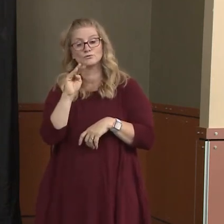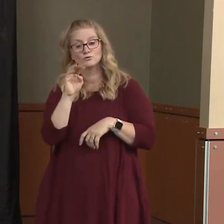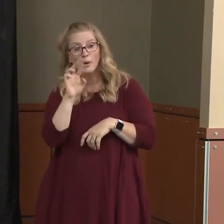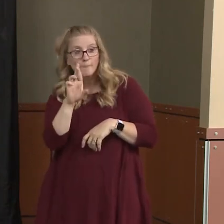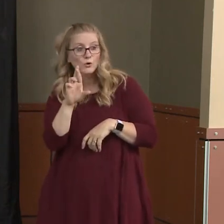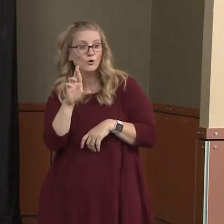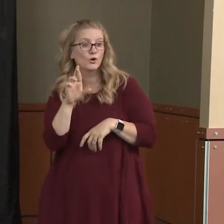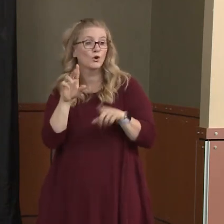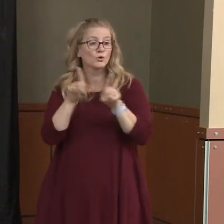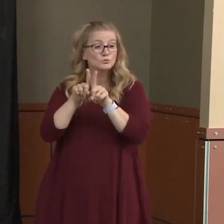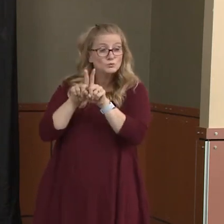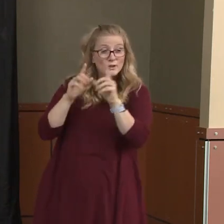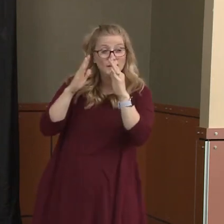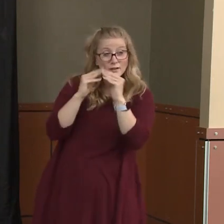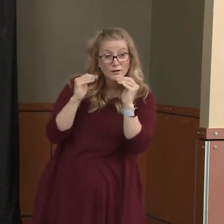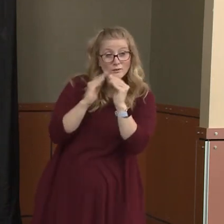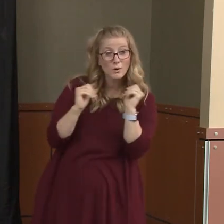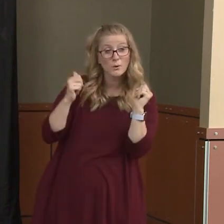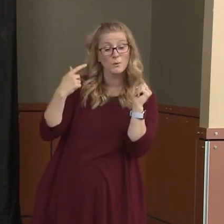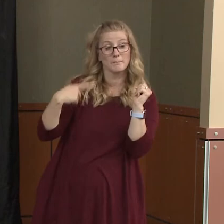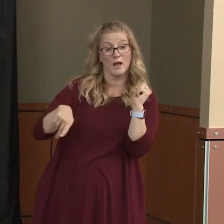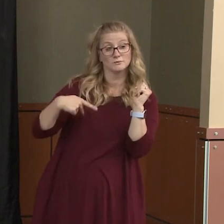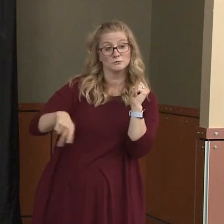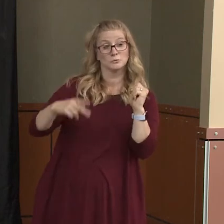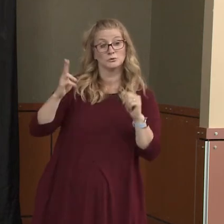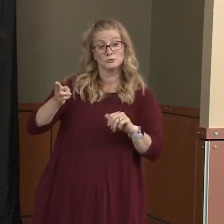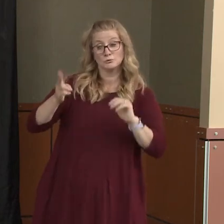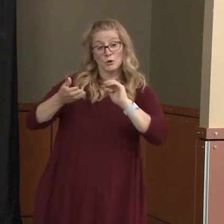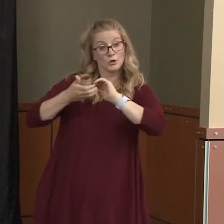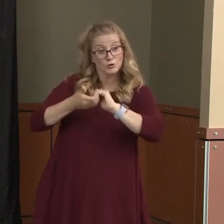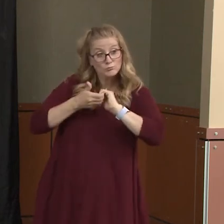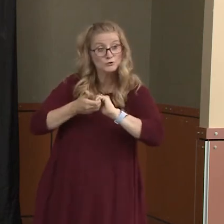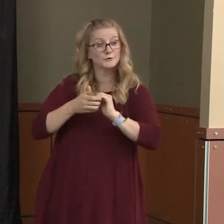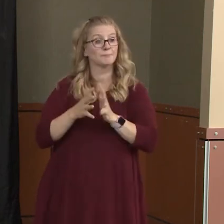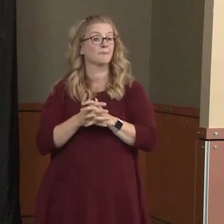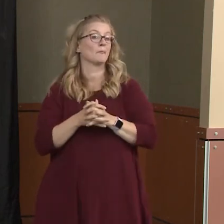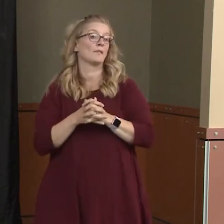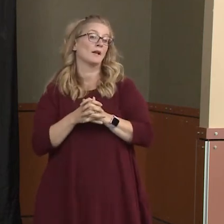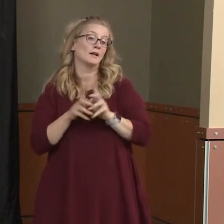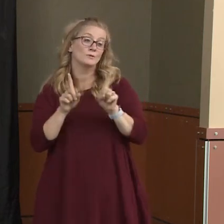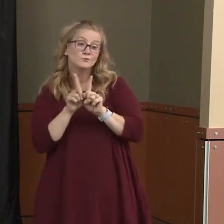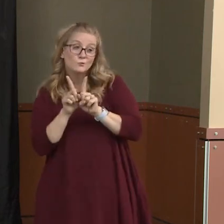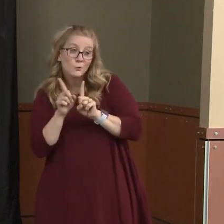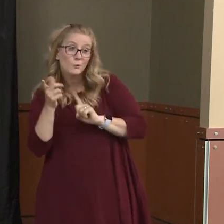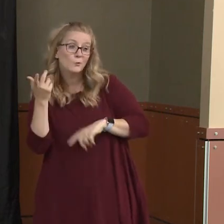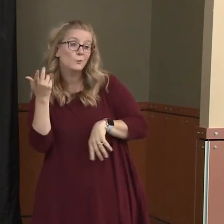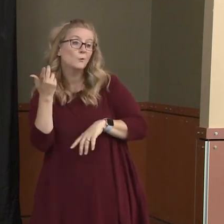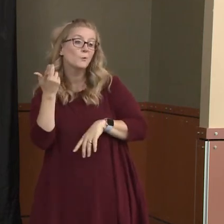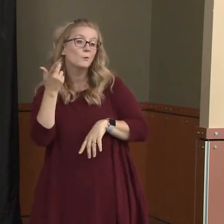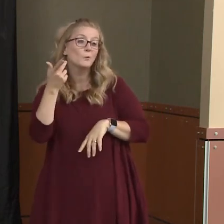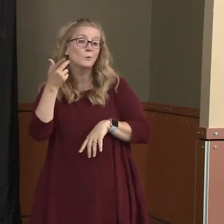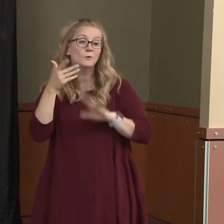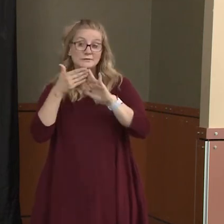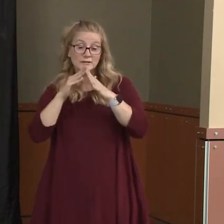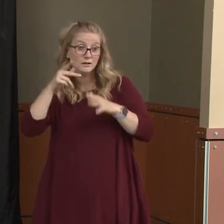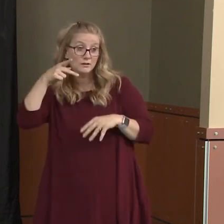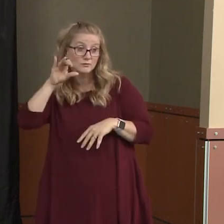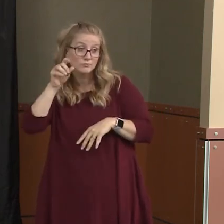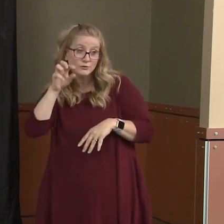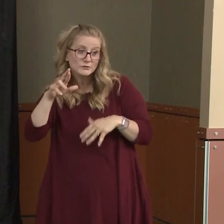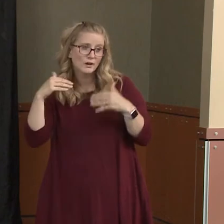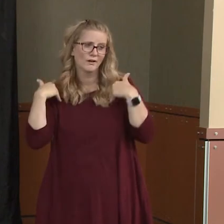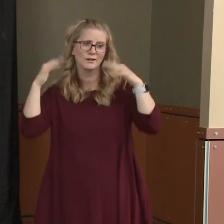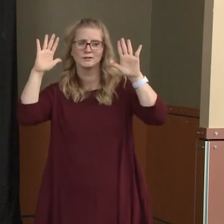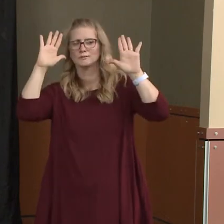Partnership, as well as the West Richland Chamber of Commerce. All of these entities have great resources available to businesses in our communities. And on the